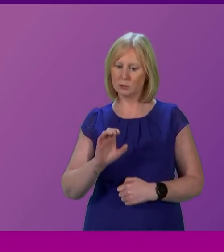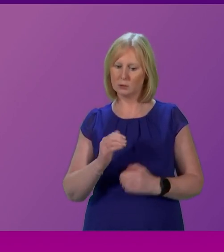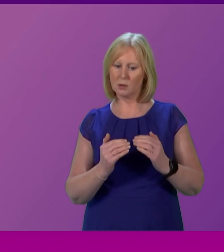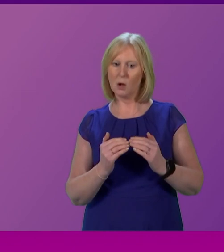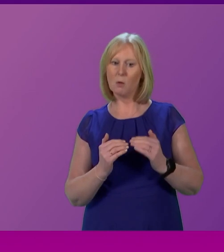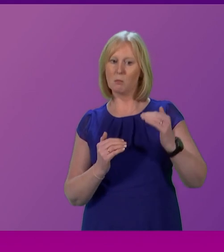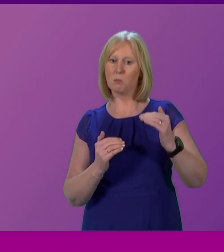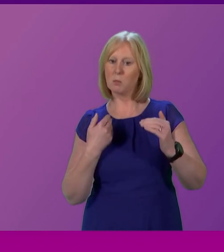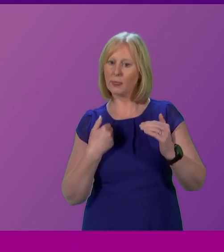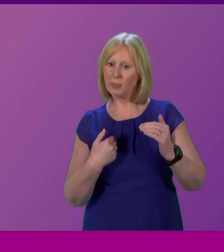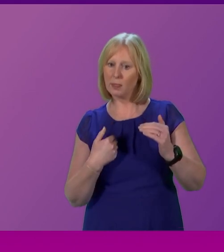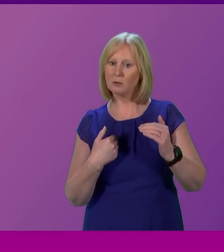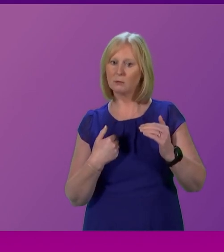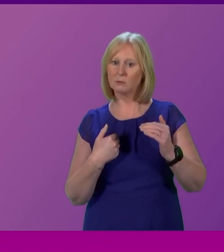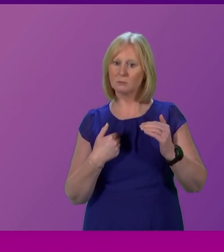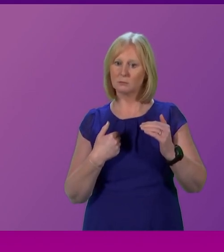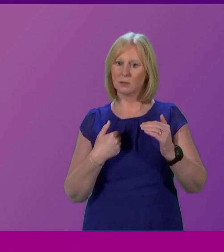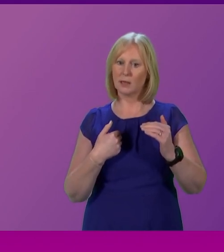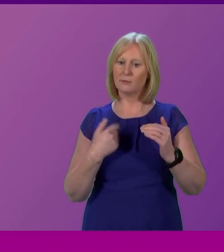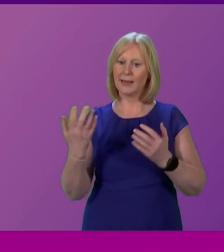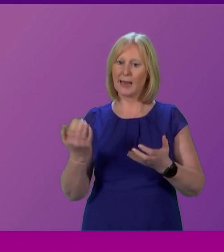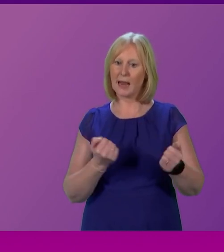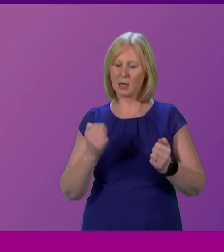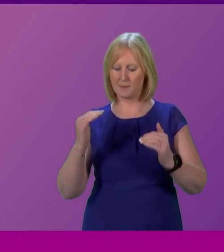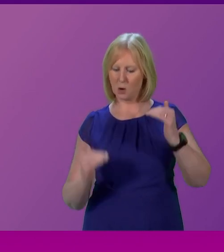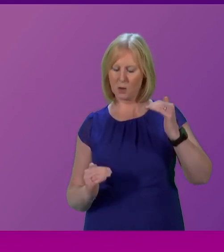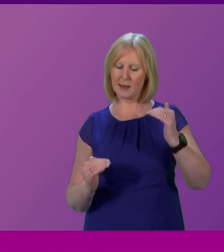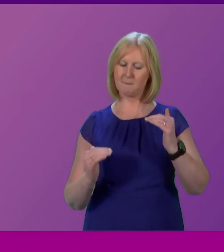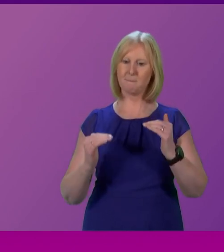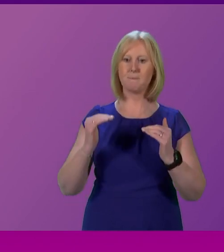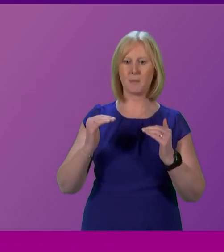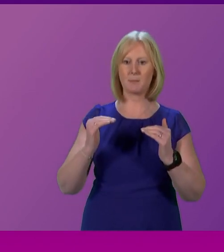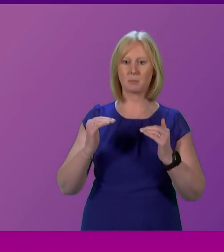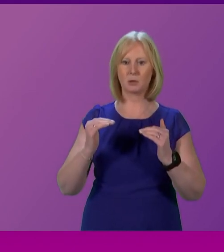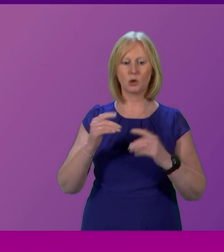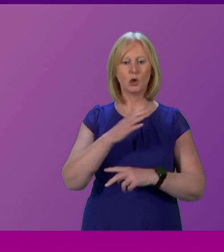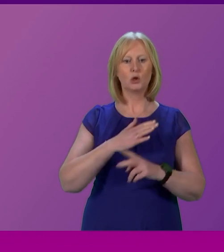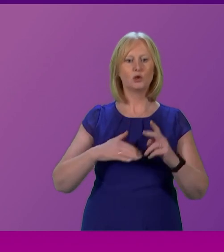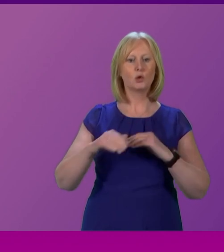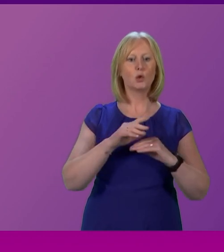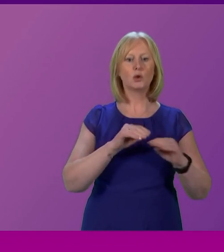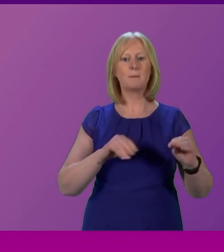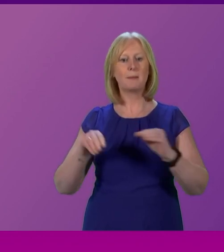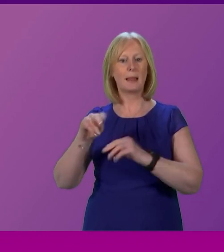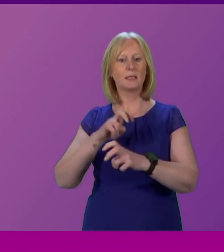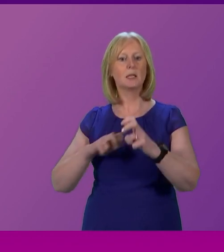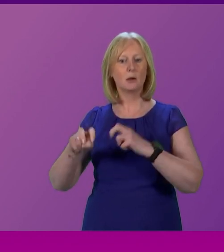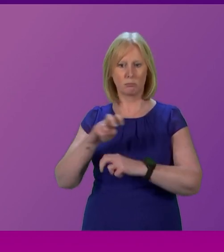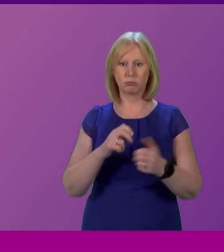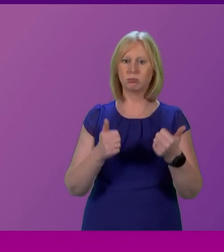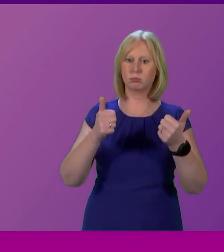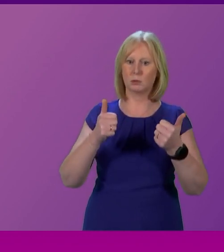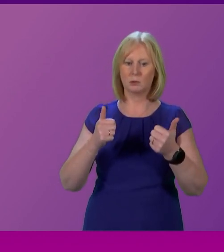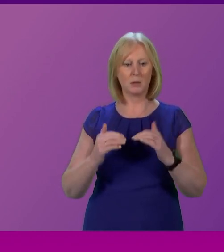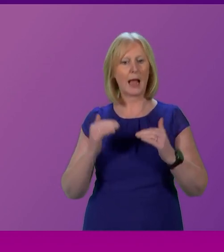poverty, higher social mobility, higher and often significantly higher